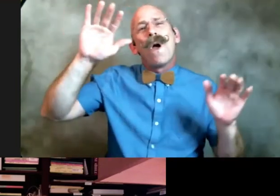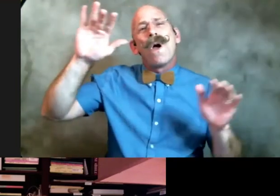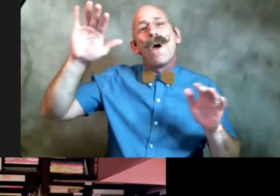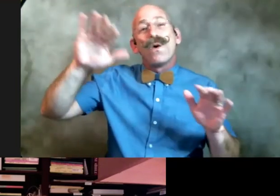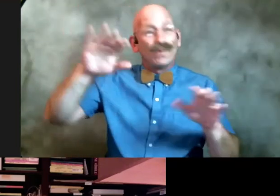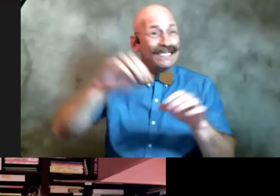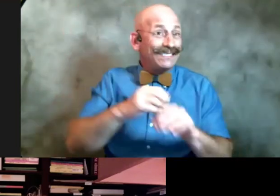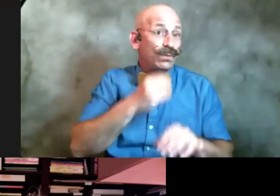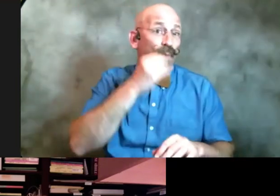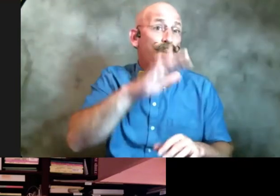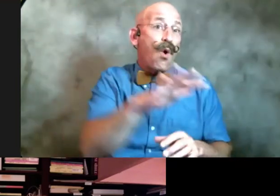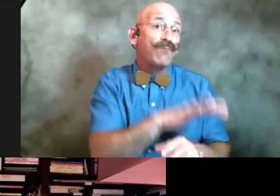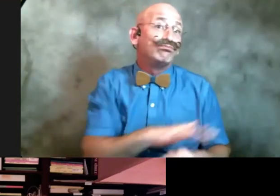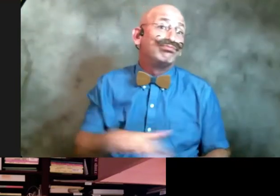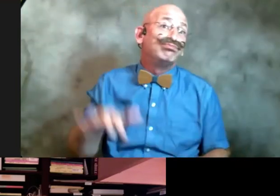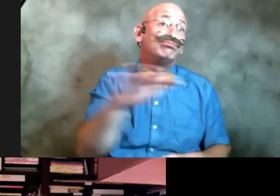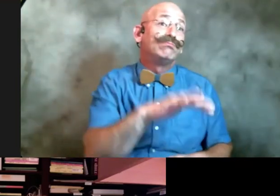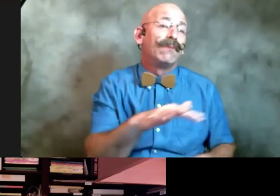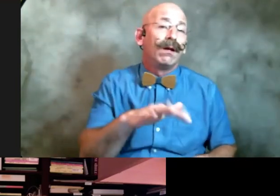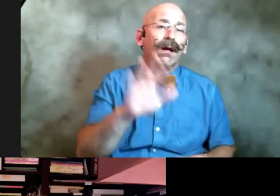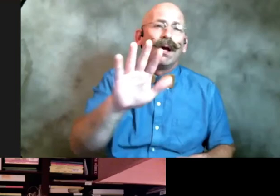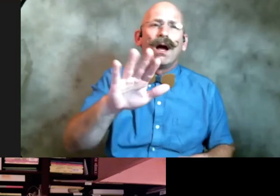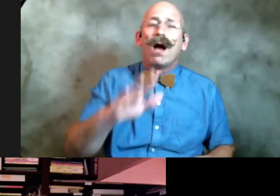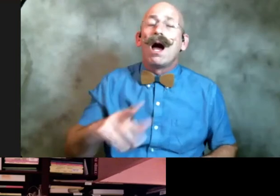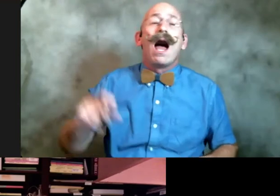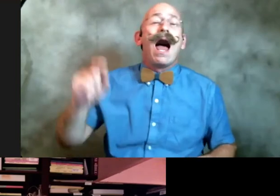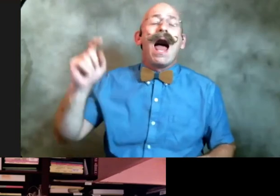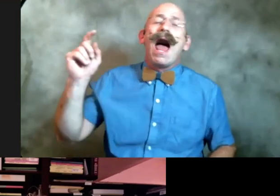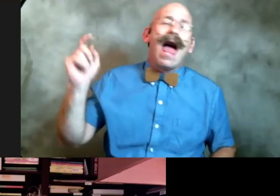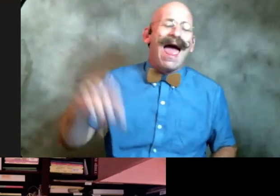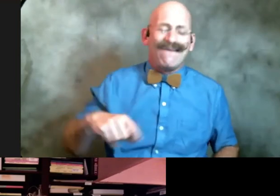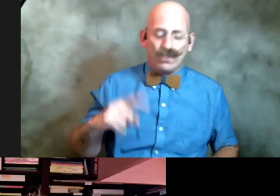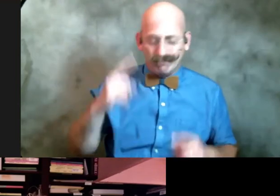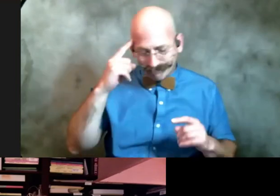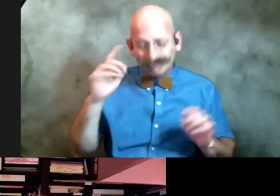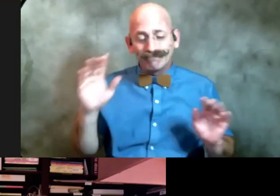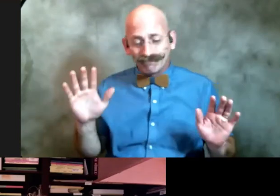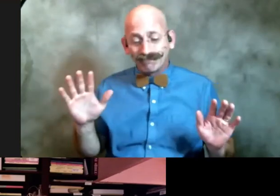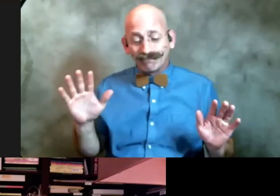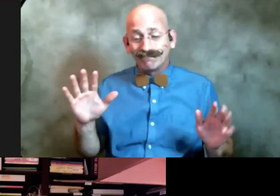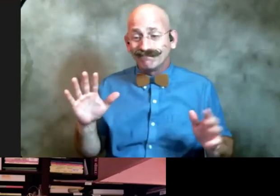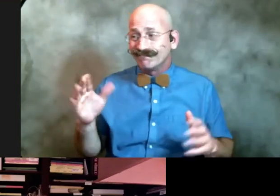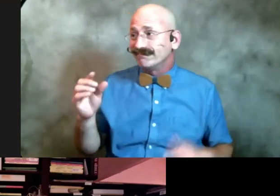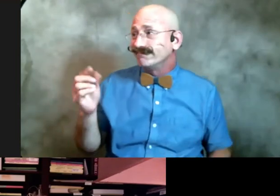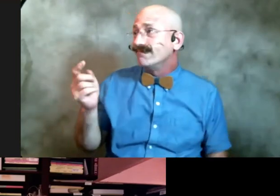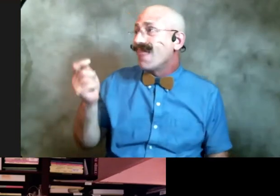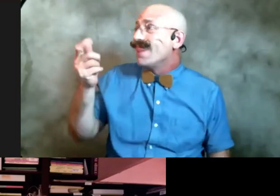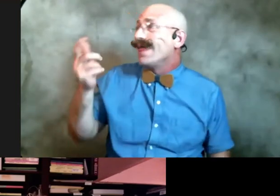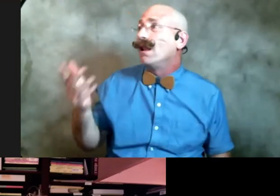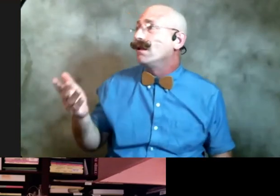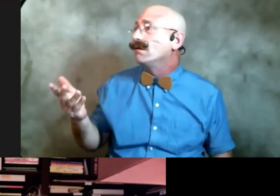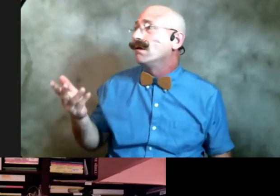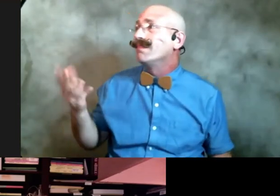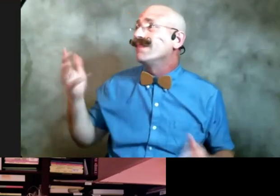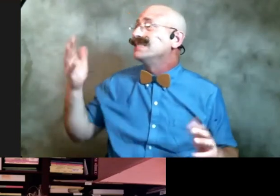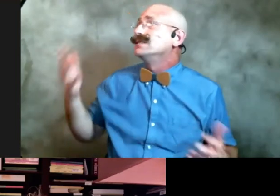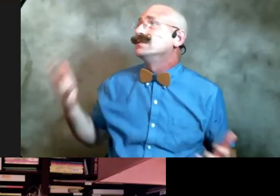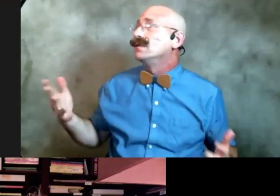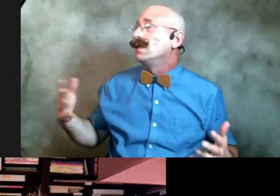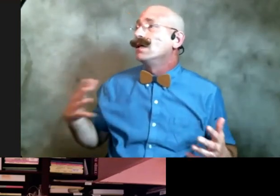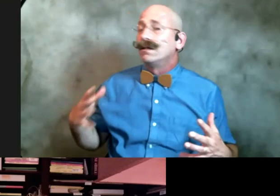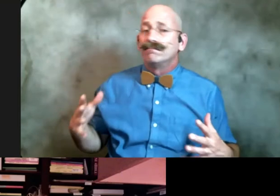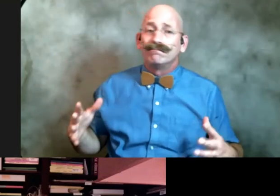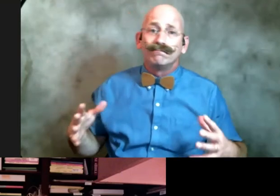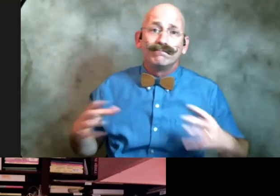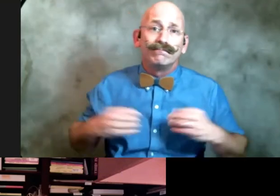climate that you have to accept how little of it there is that you have to